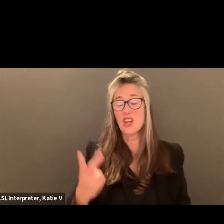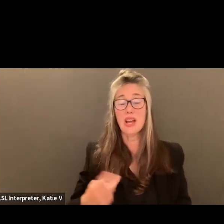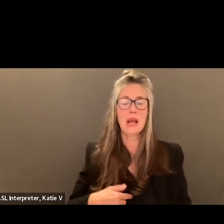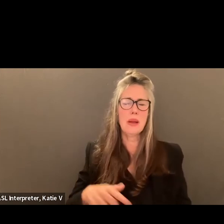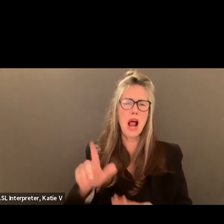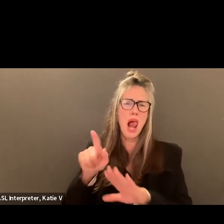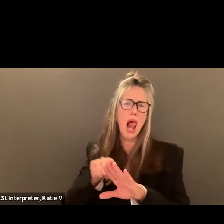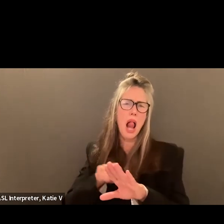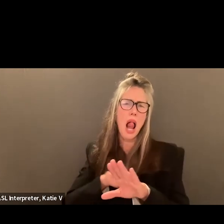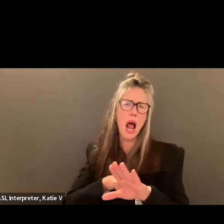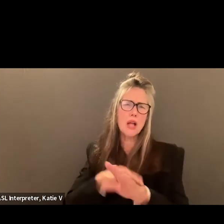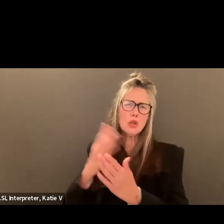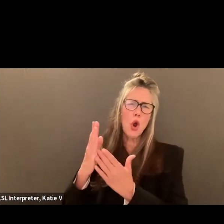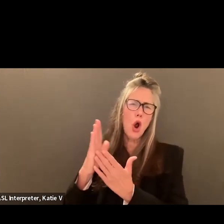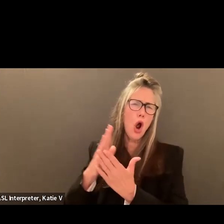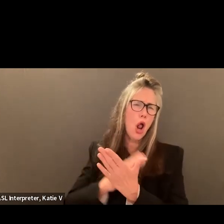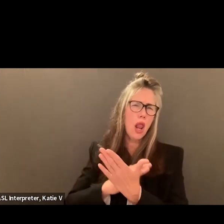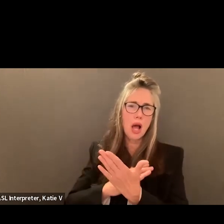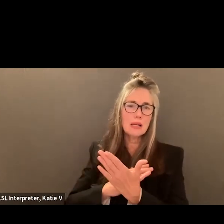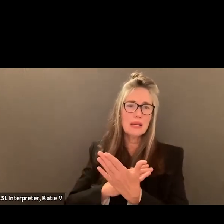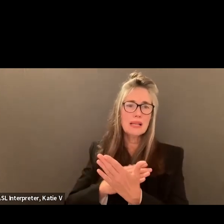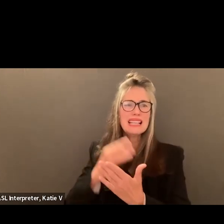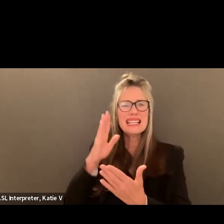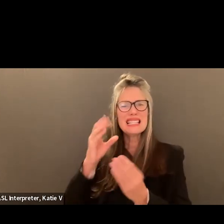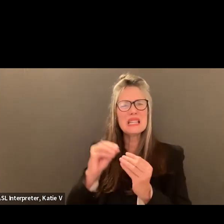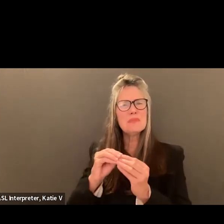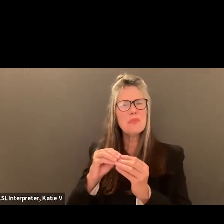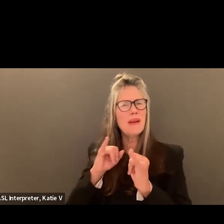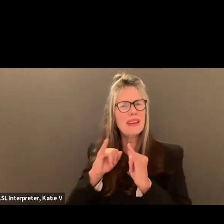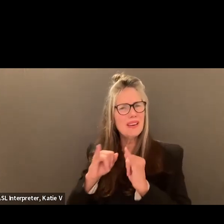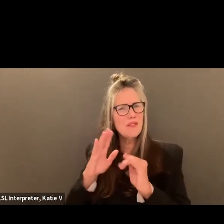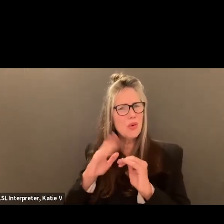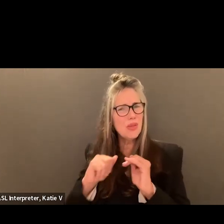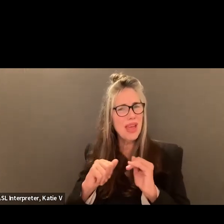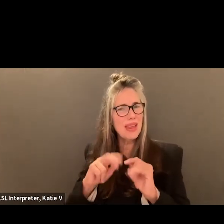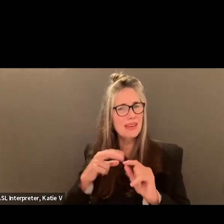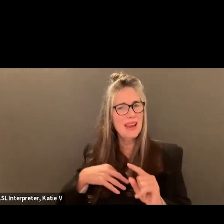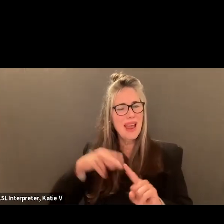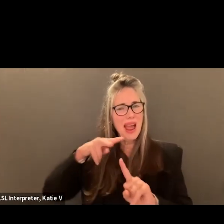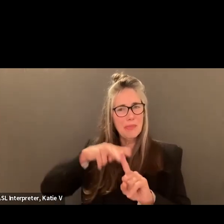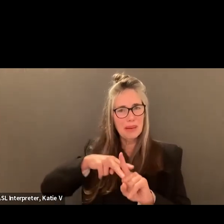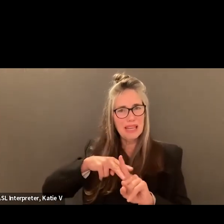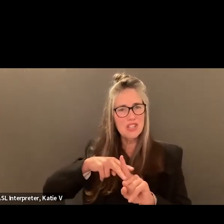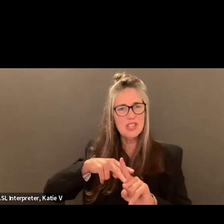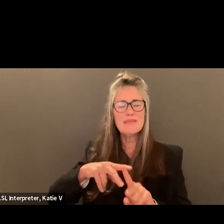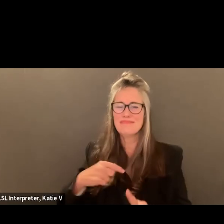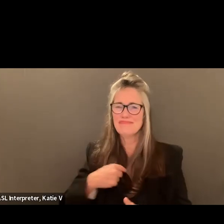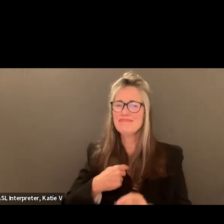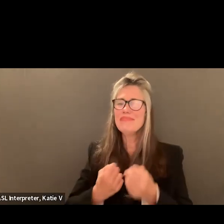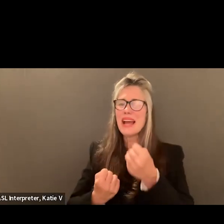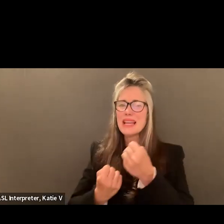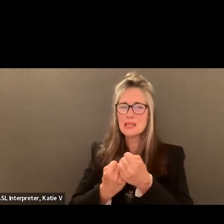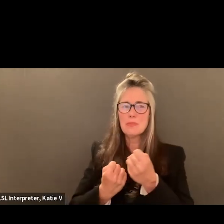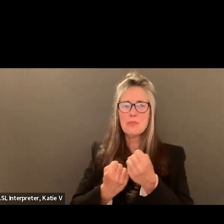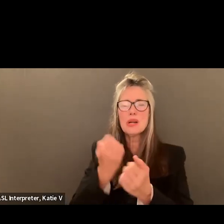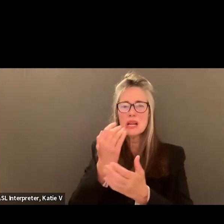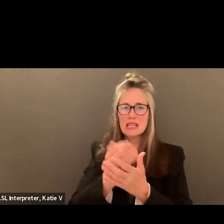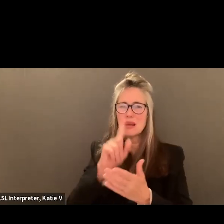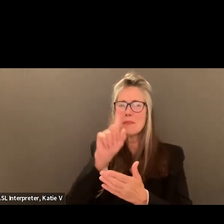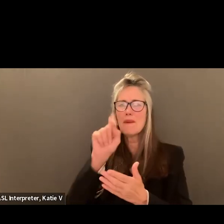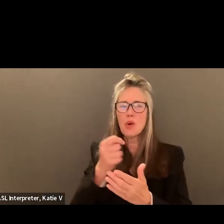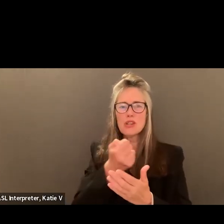And when I was reading the question, it seemed more for an interview than an application. So I would be in favor of removing some of those